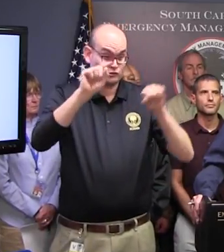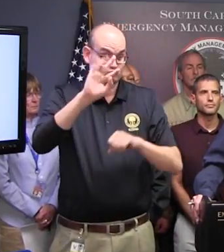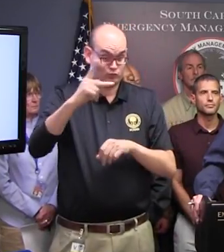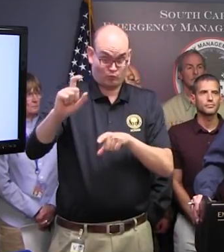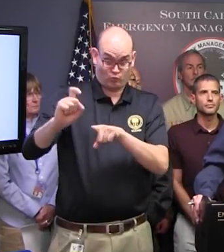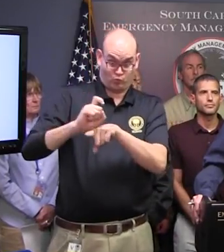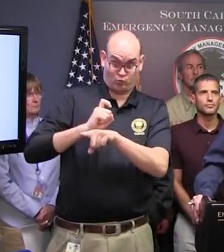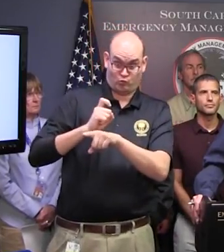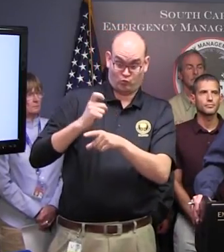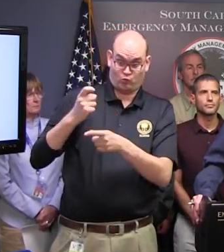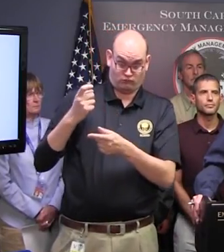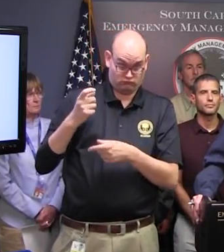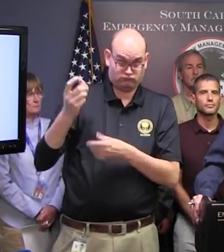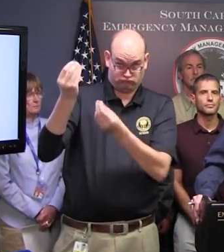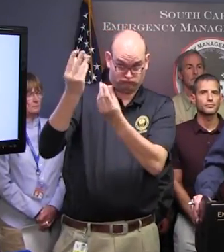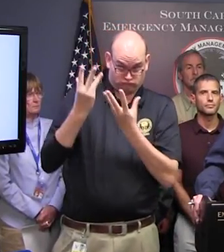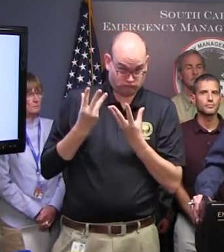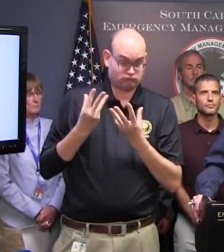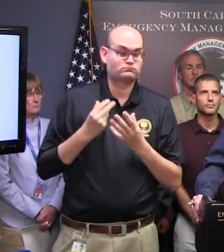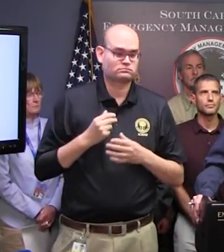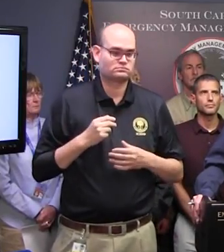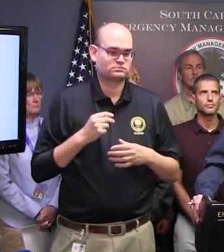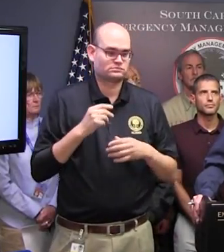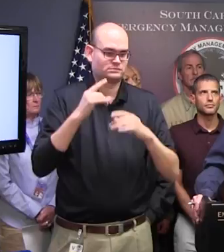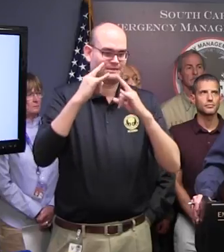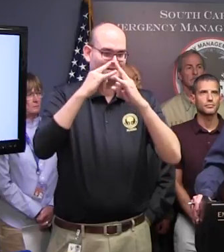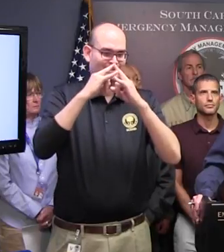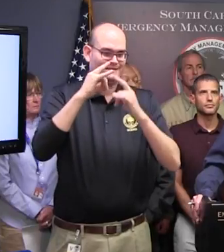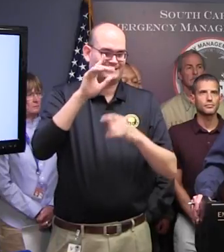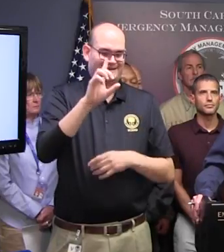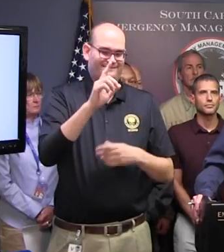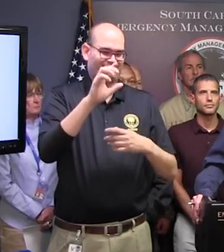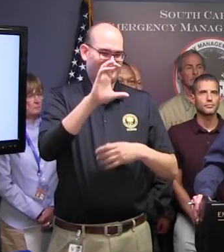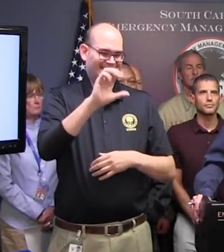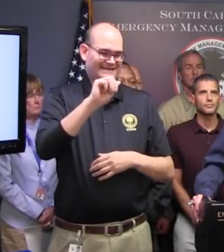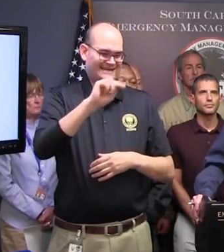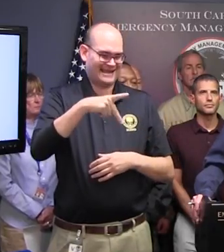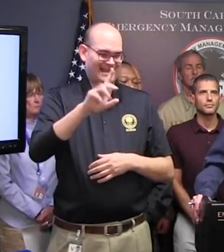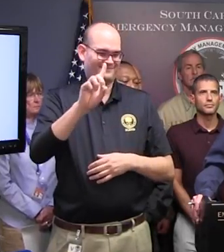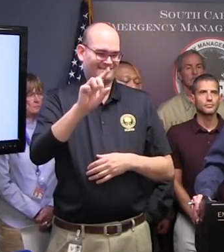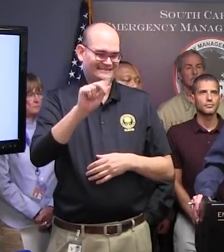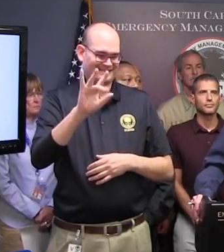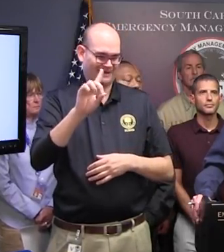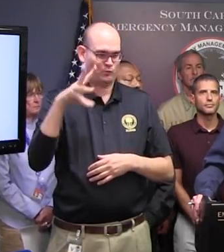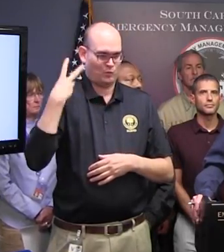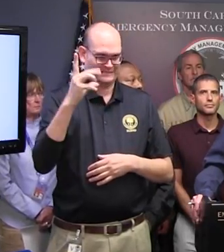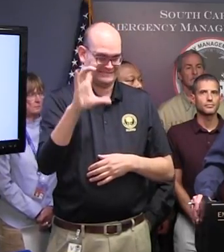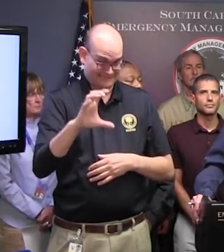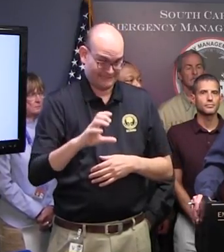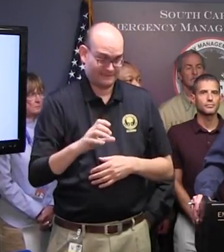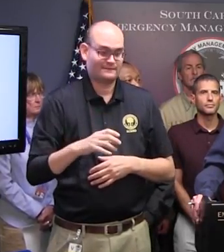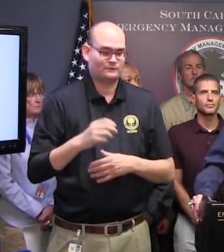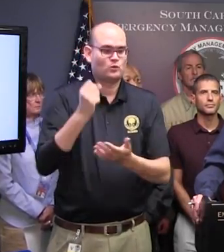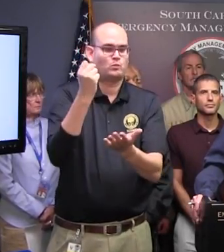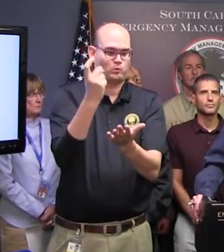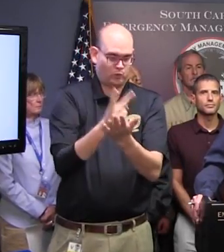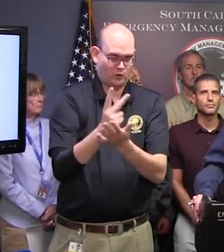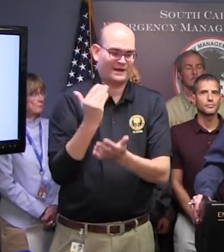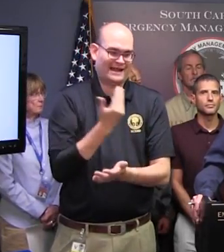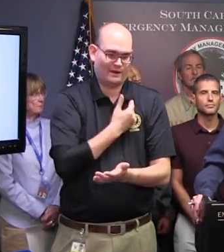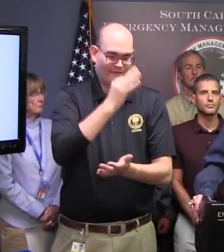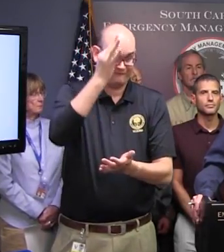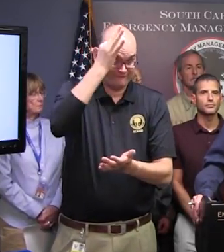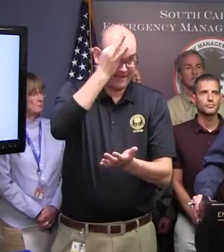for approving our request for federal disaster assistance, which was done in just a few hours a few days ago.